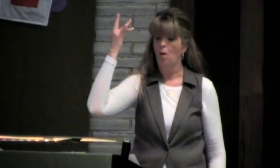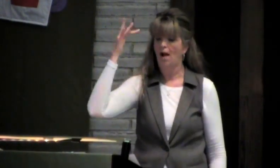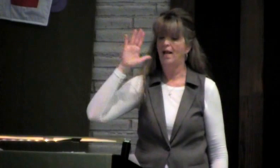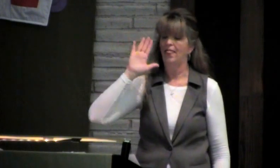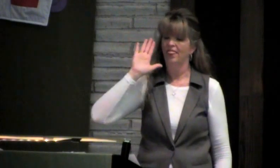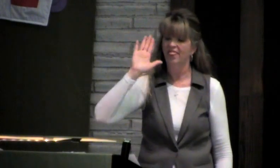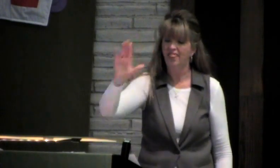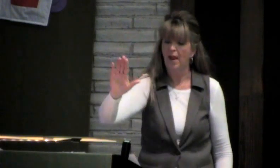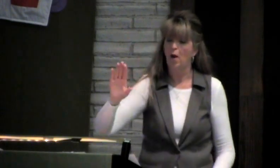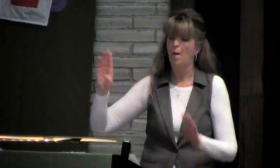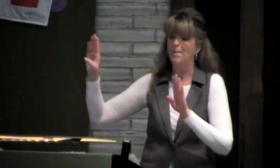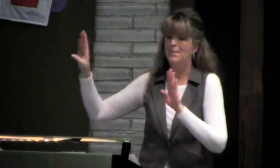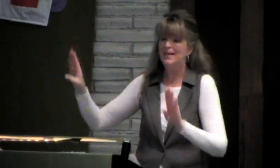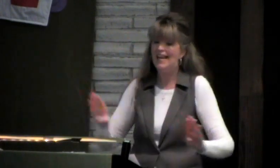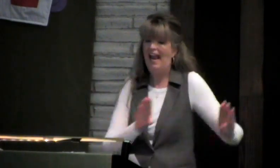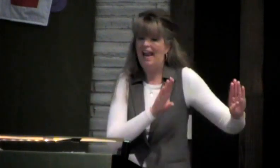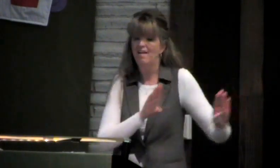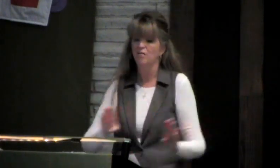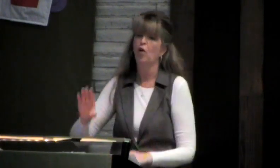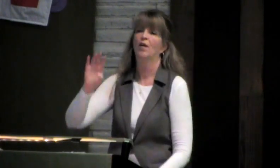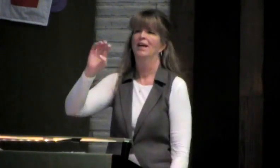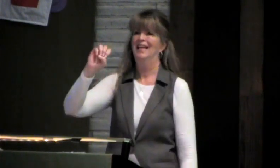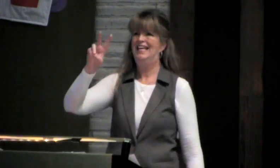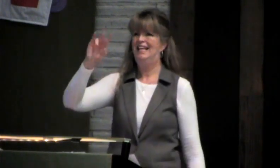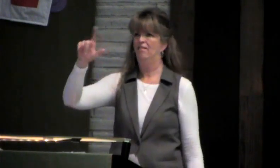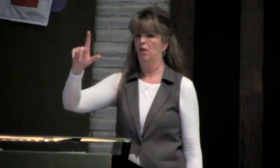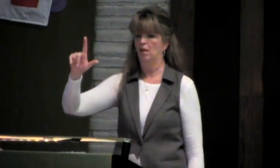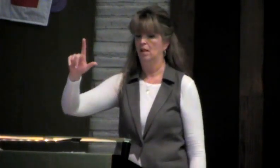because their deeds were evil.